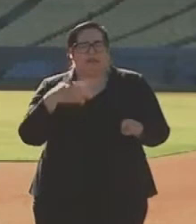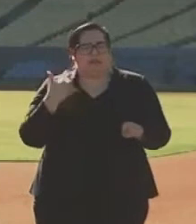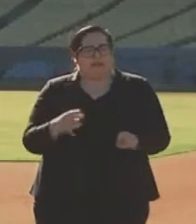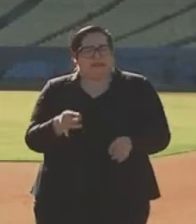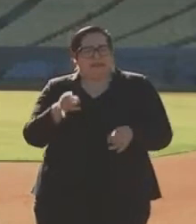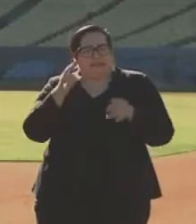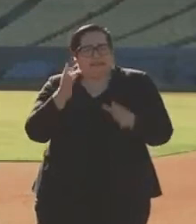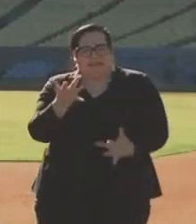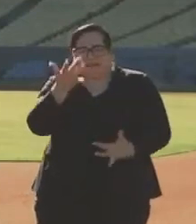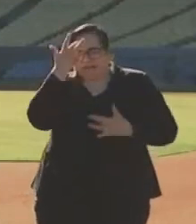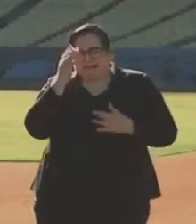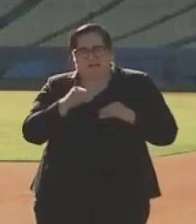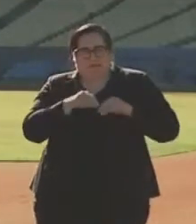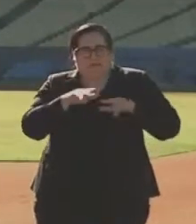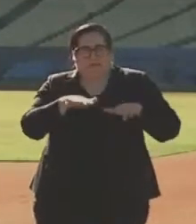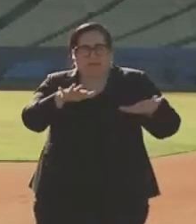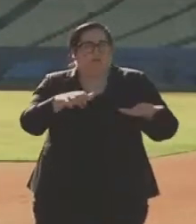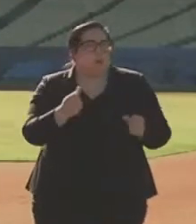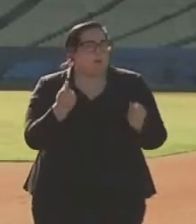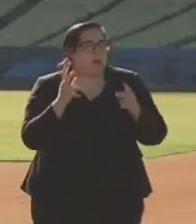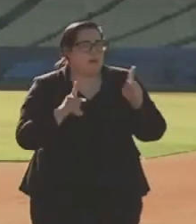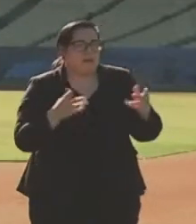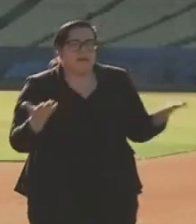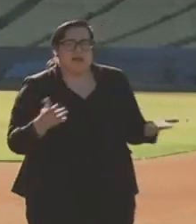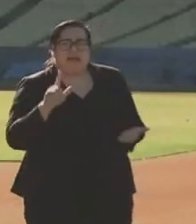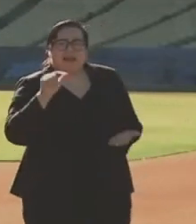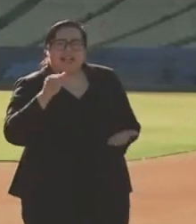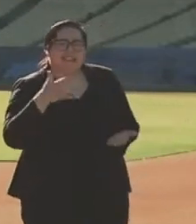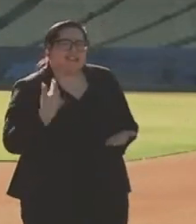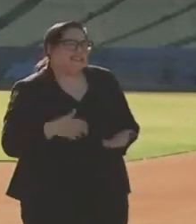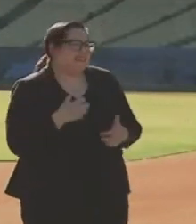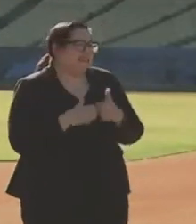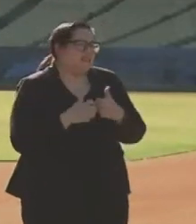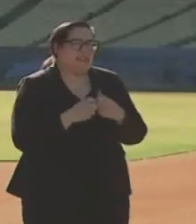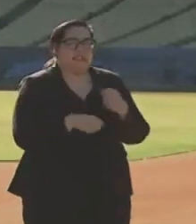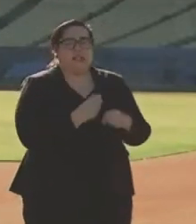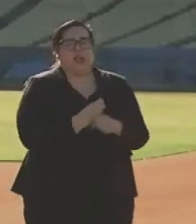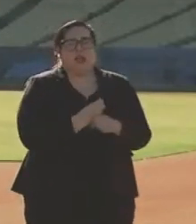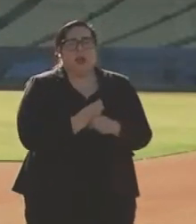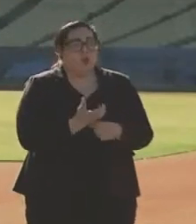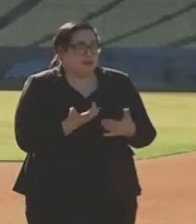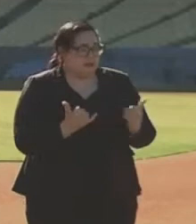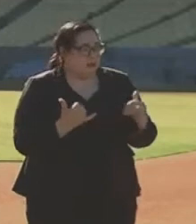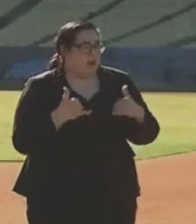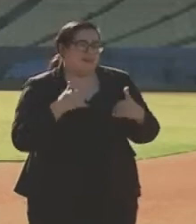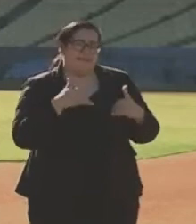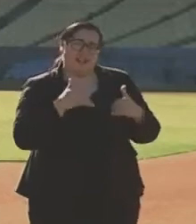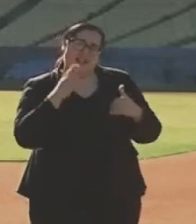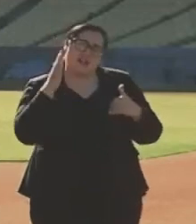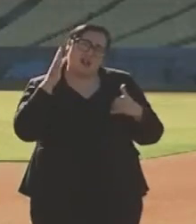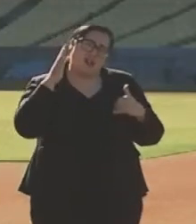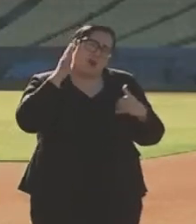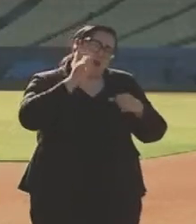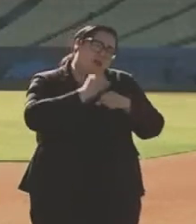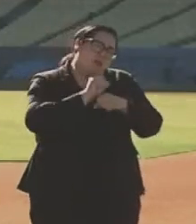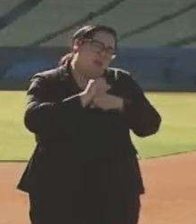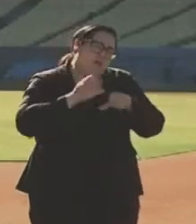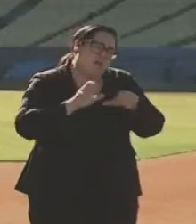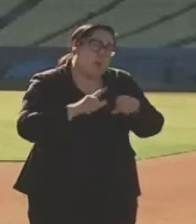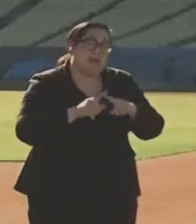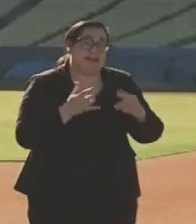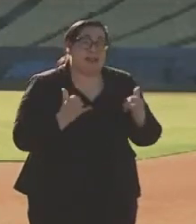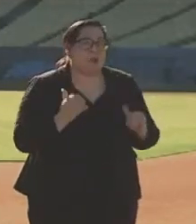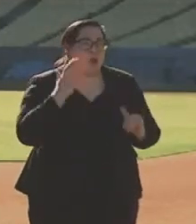For so many Angelenos, this has been an incredibly difficult year. And while we still have a long way to go, at least we know that